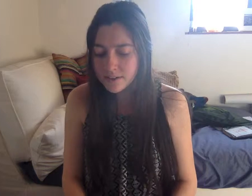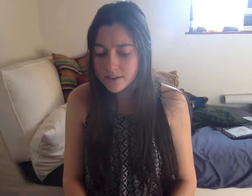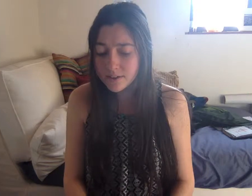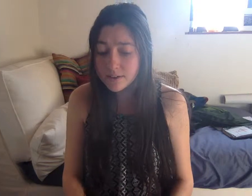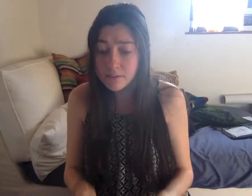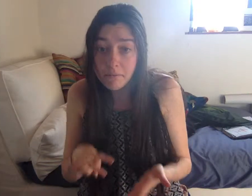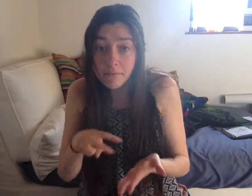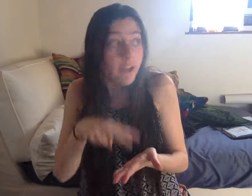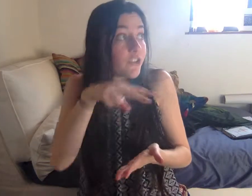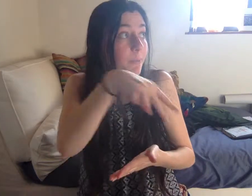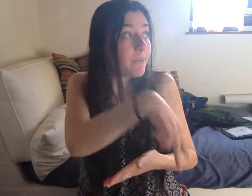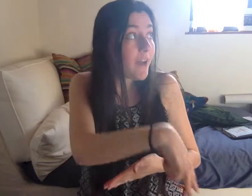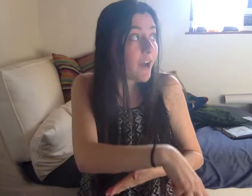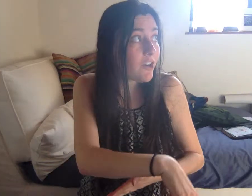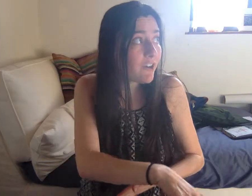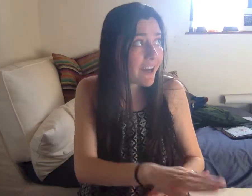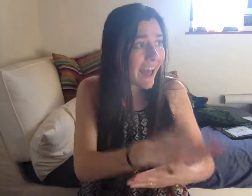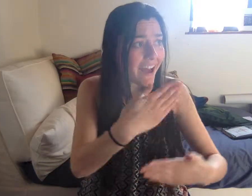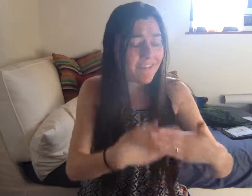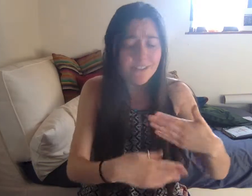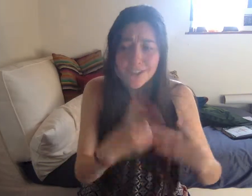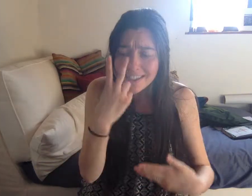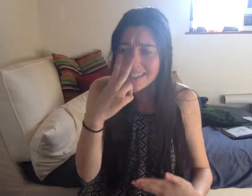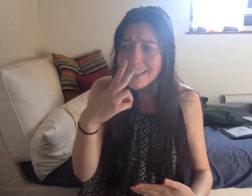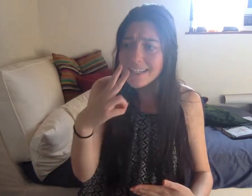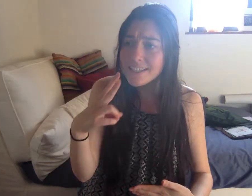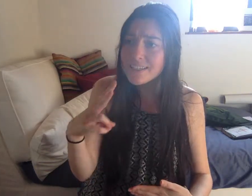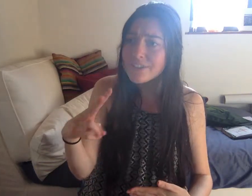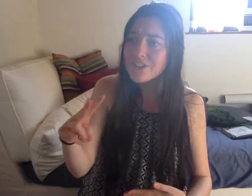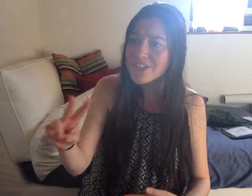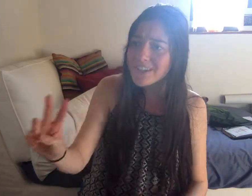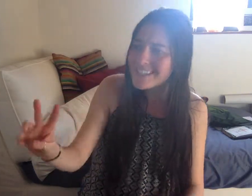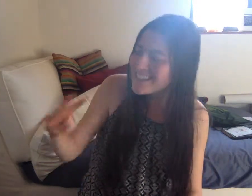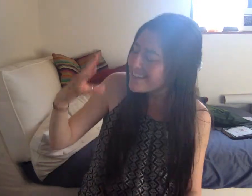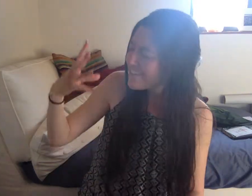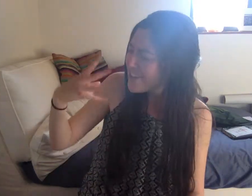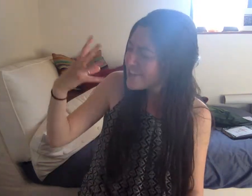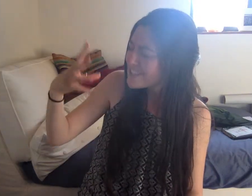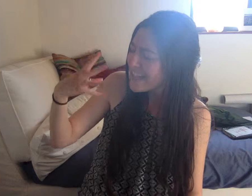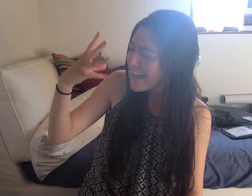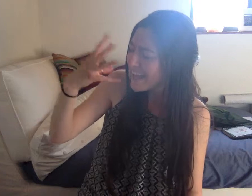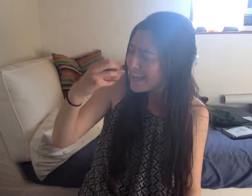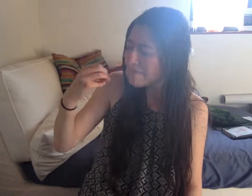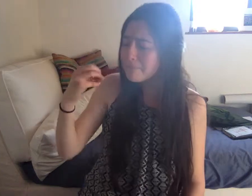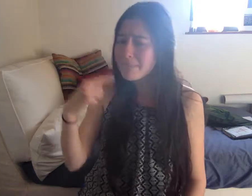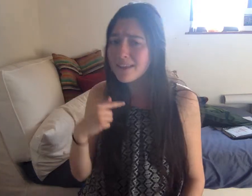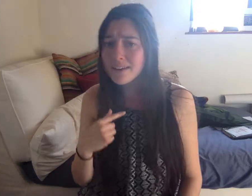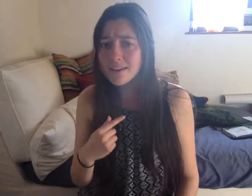He jumped out right after seeing just the very side of me.